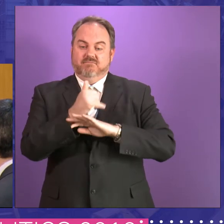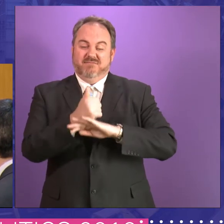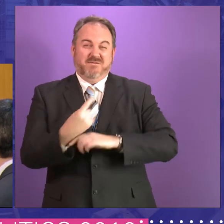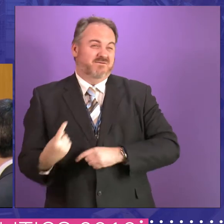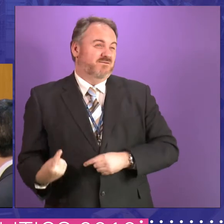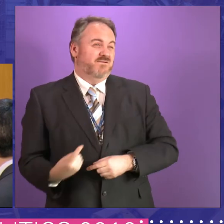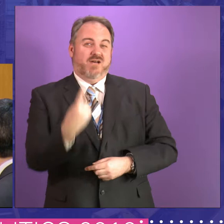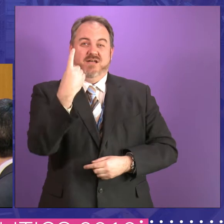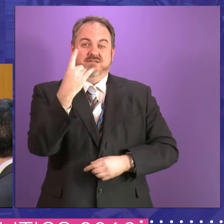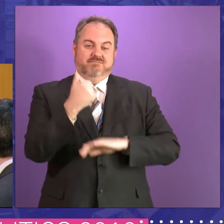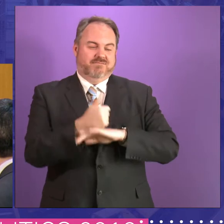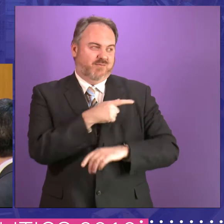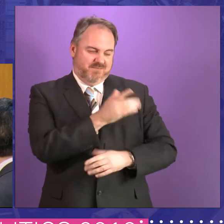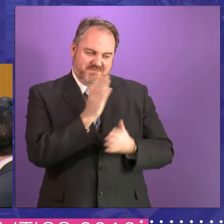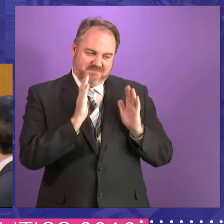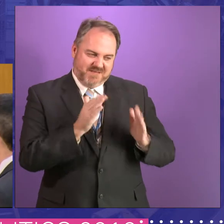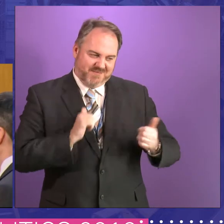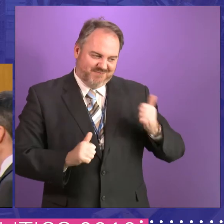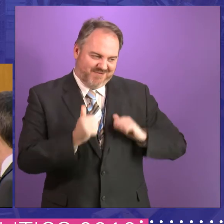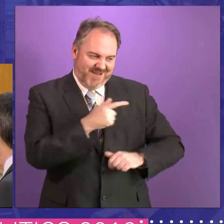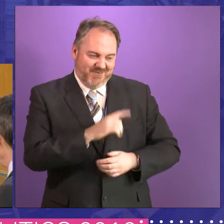a claim to fame, which I'm sure you're very proud.